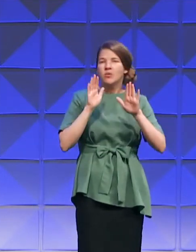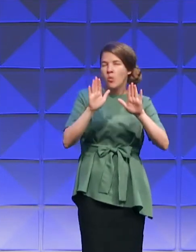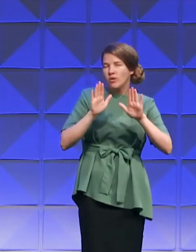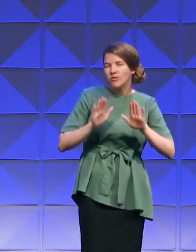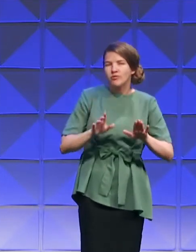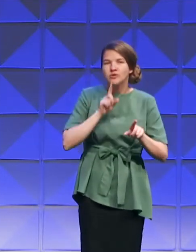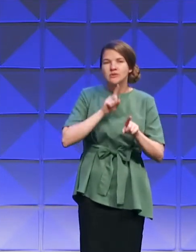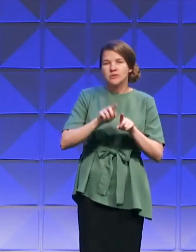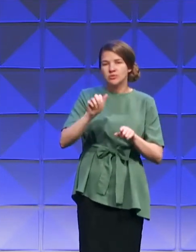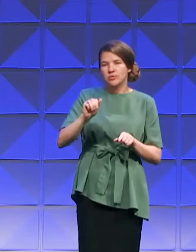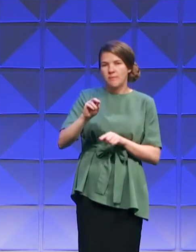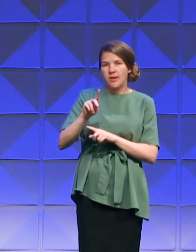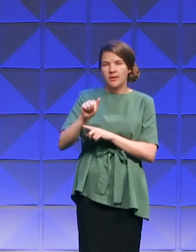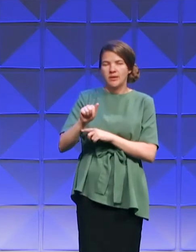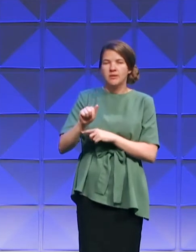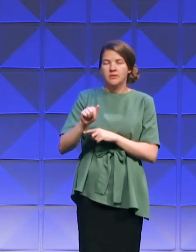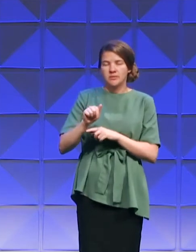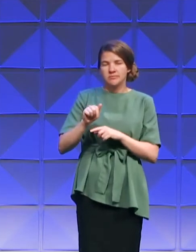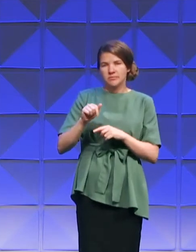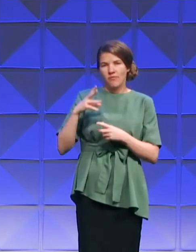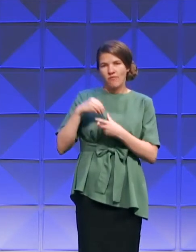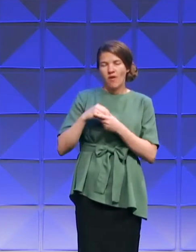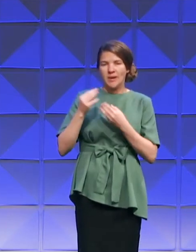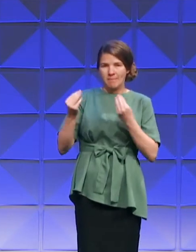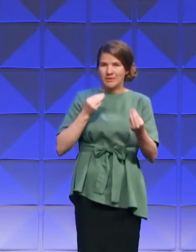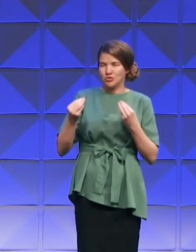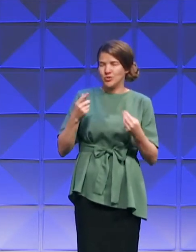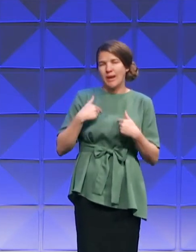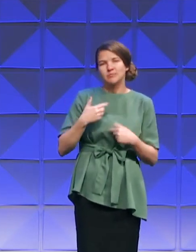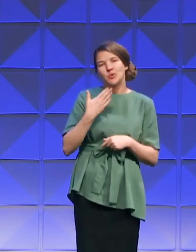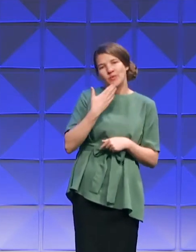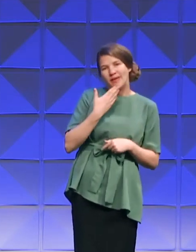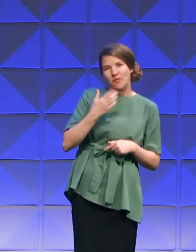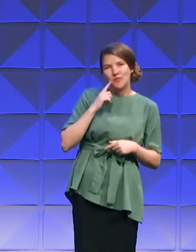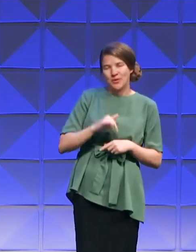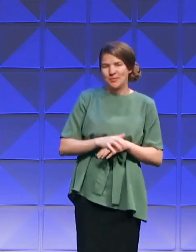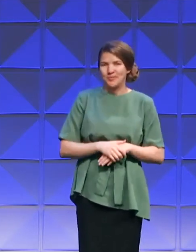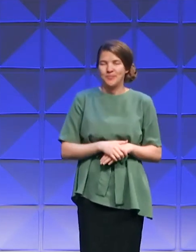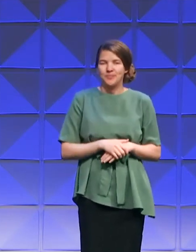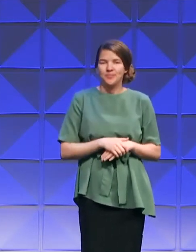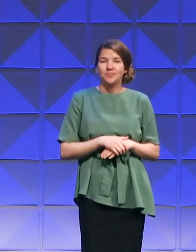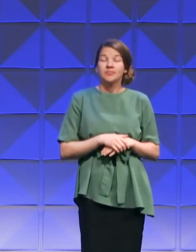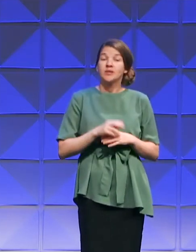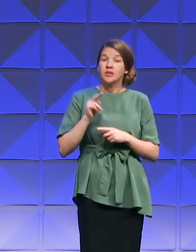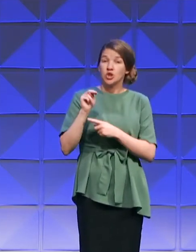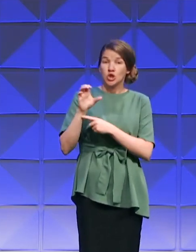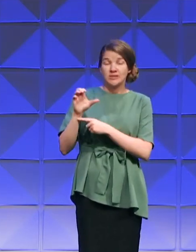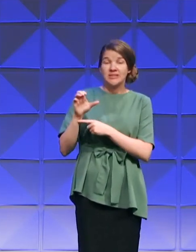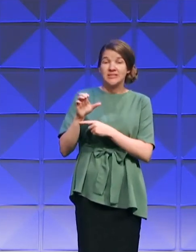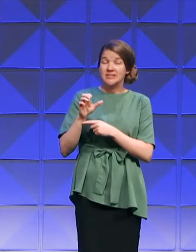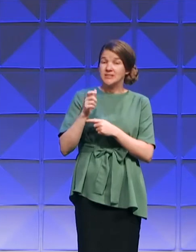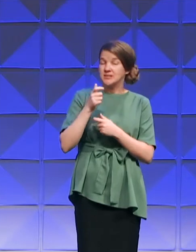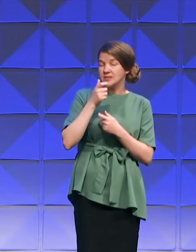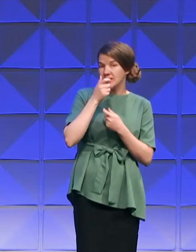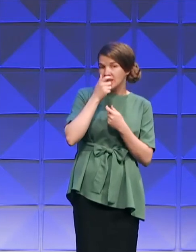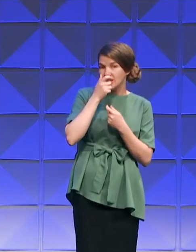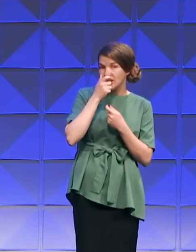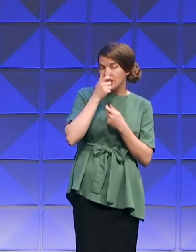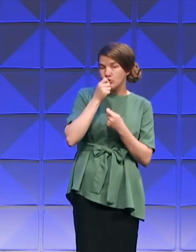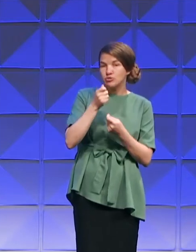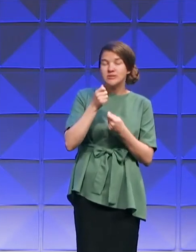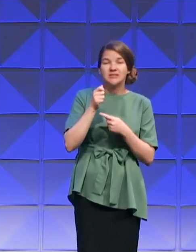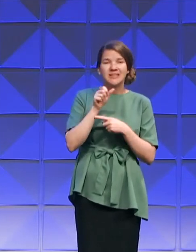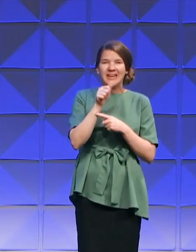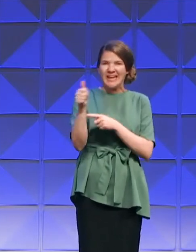Sister Amanda does doing this ministry. And I'm just so thankful for it. North Cities is interested in any